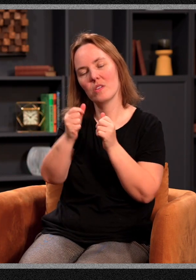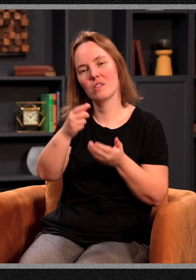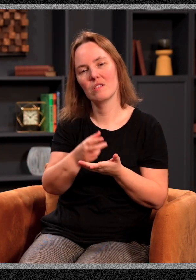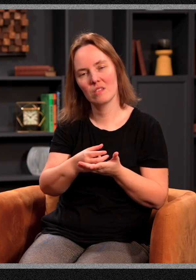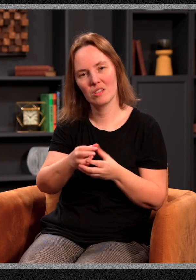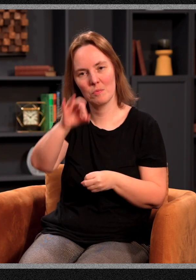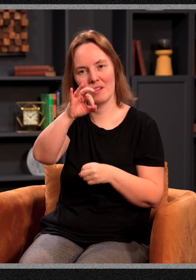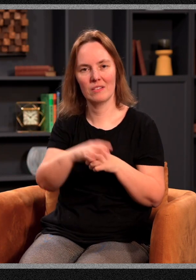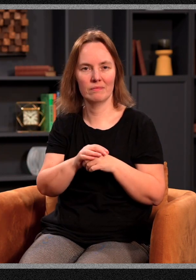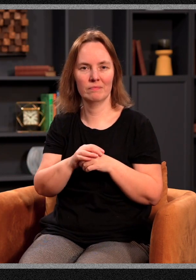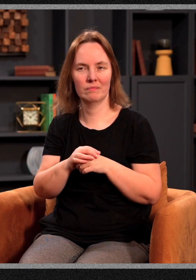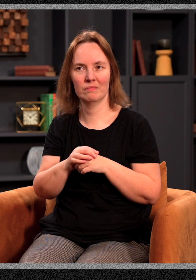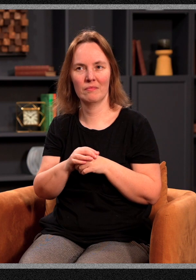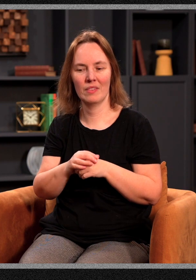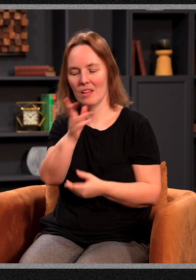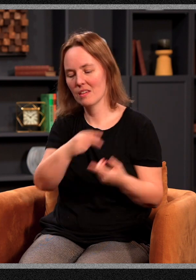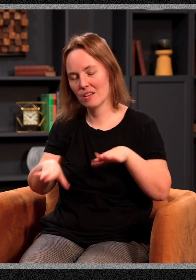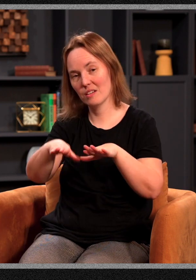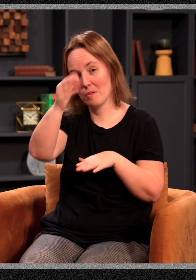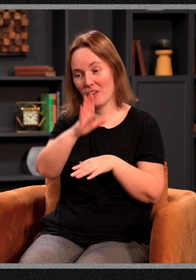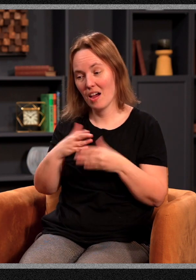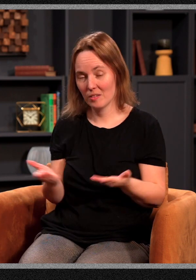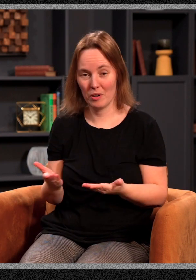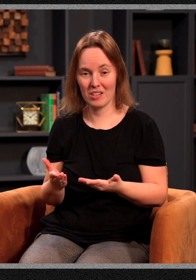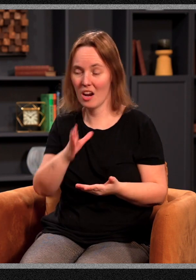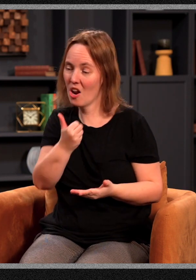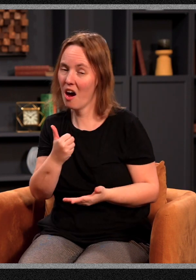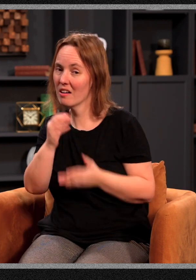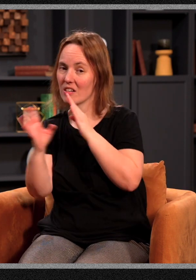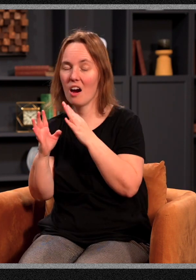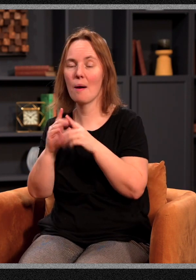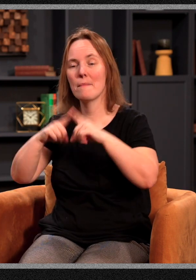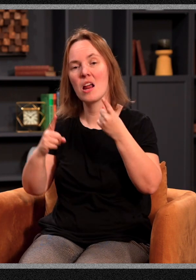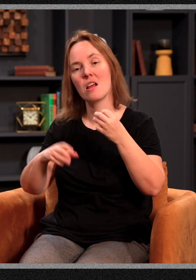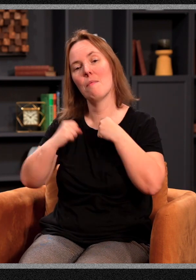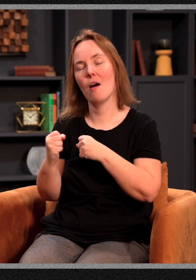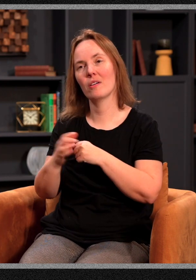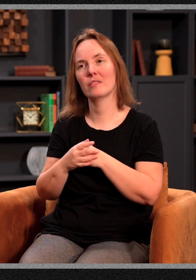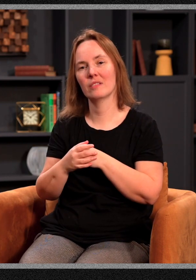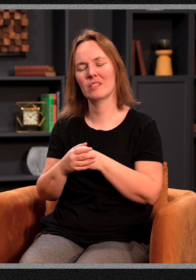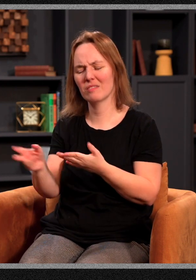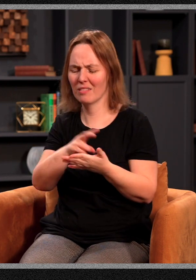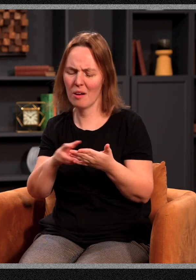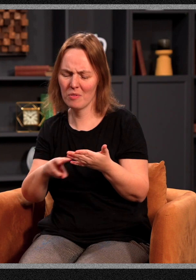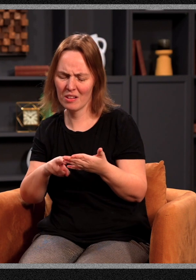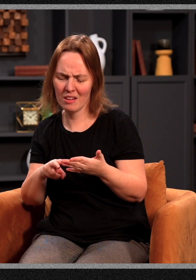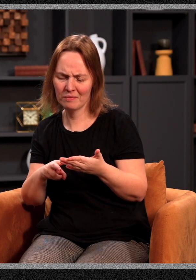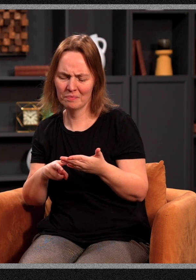spirit. Another, he says the kingdom of God is present. Not in talk, but in power. And as I'm reading that scripture